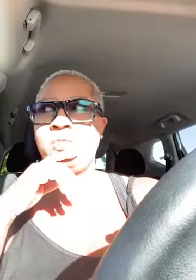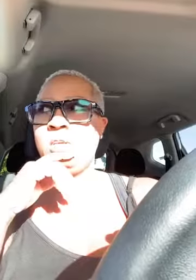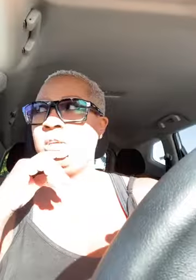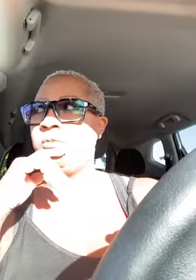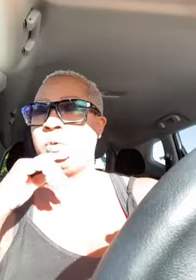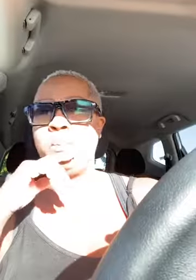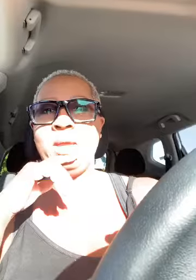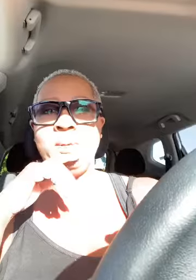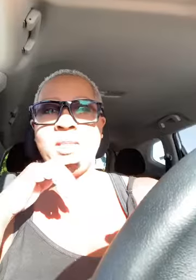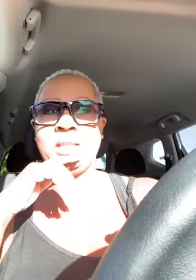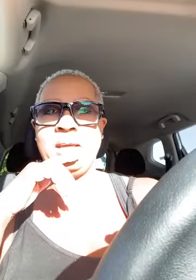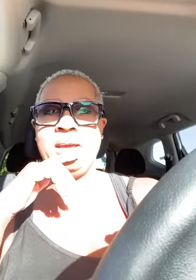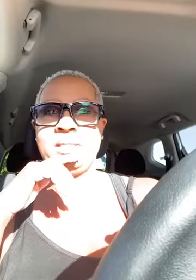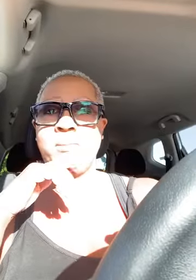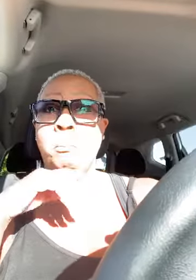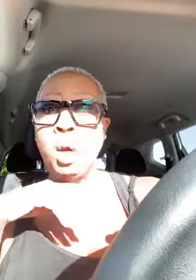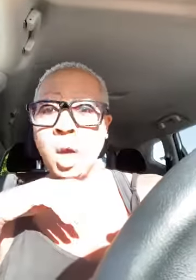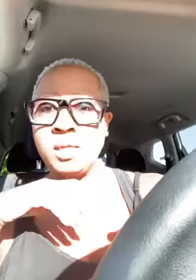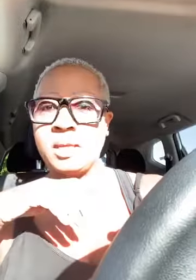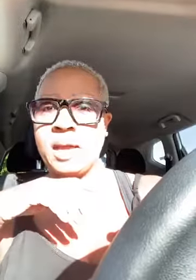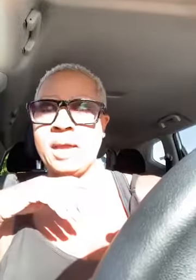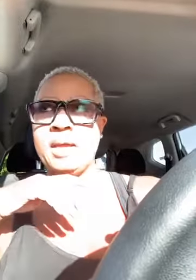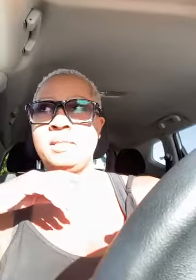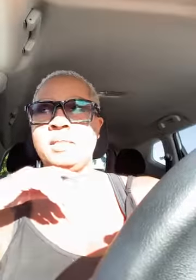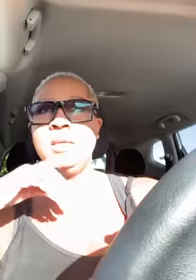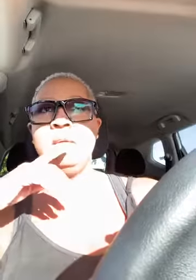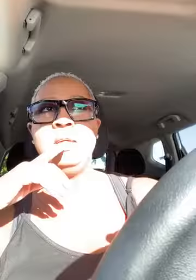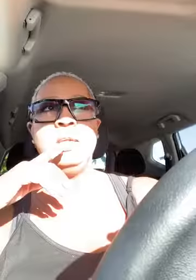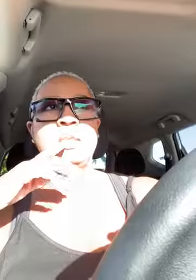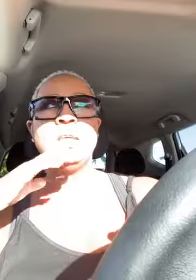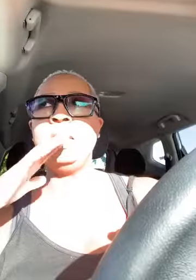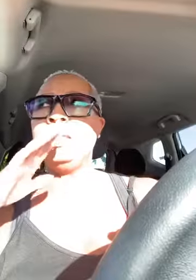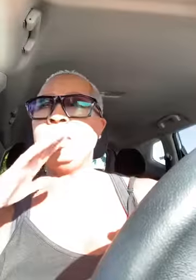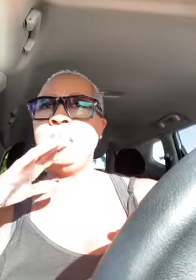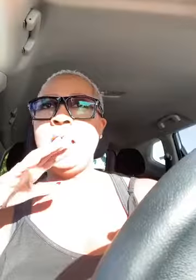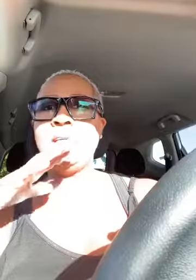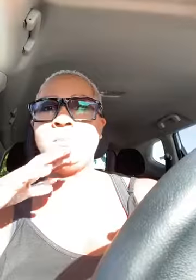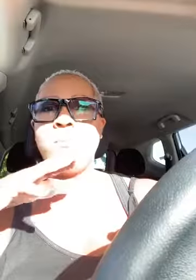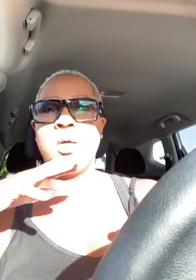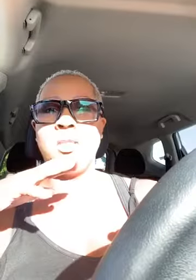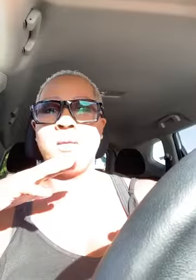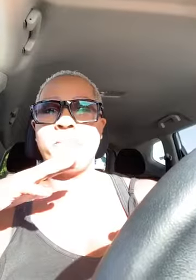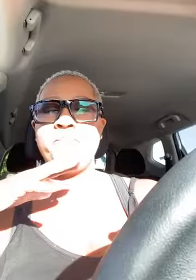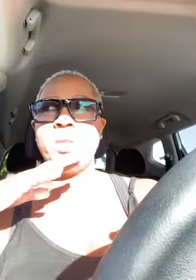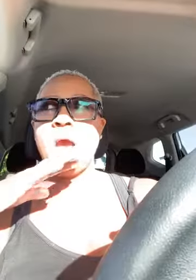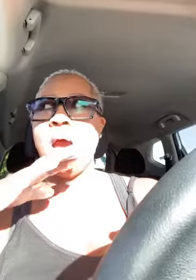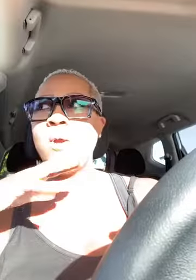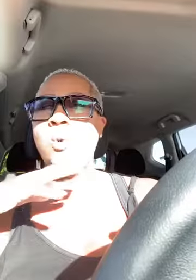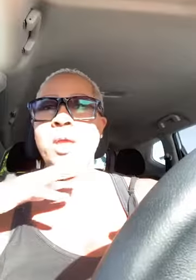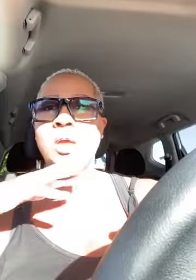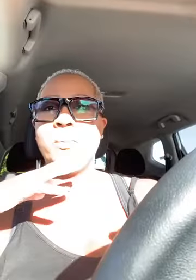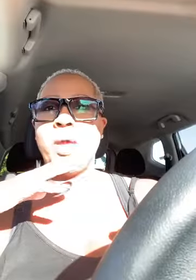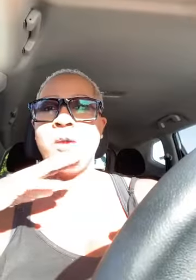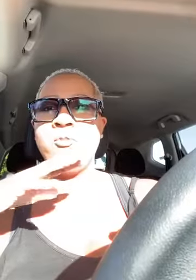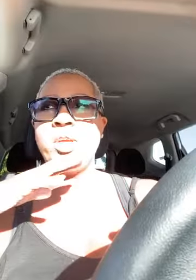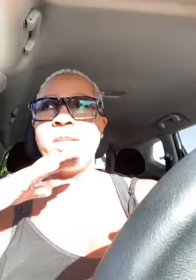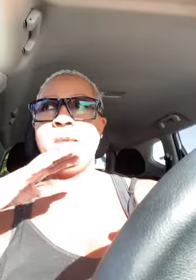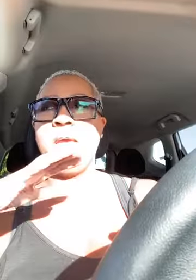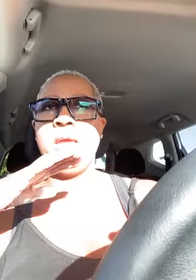feeling for maybe the last month guys the in the last month i wake up every day